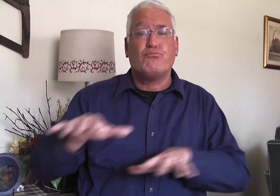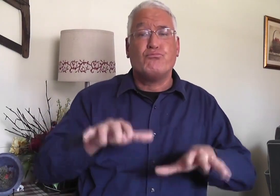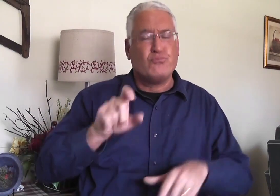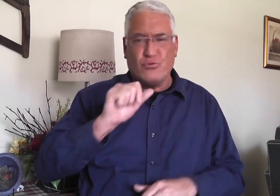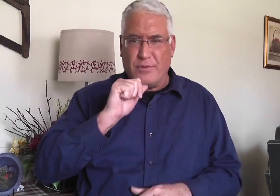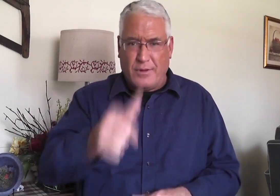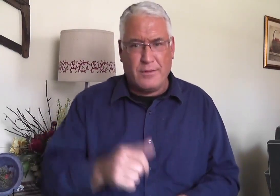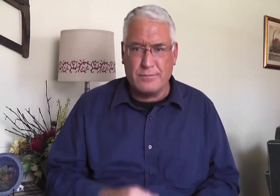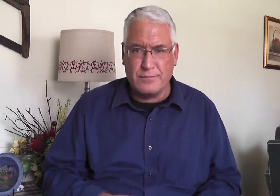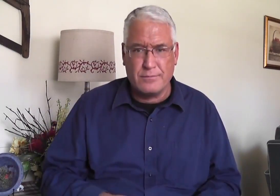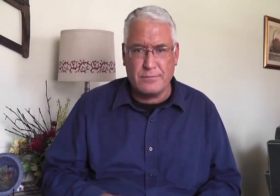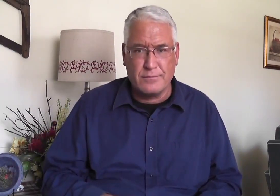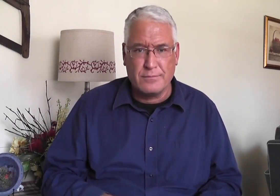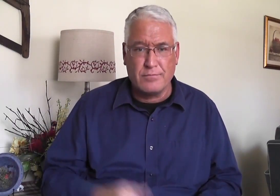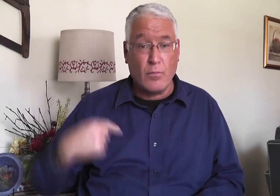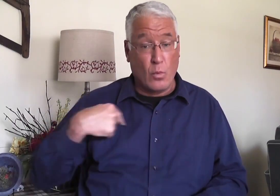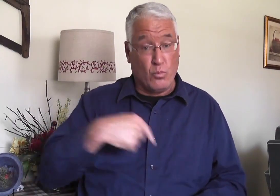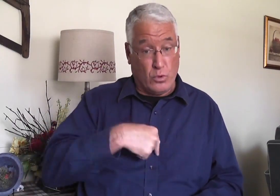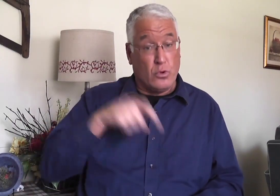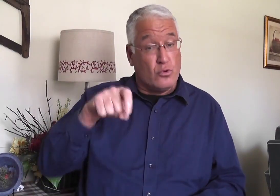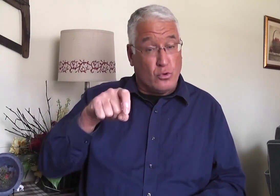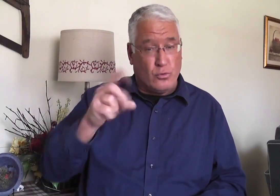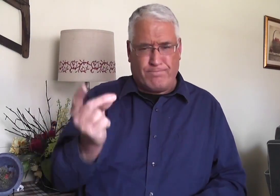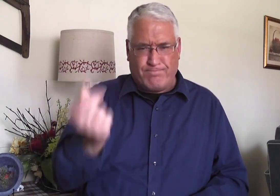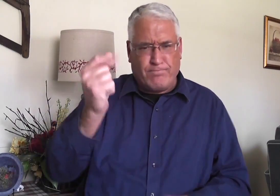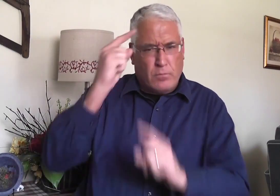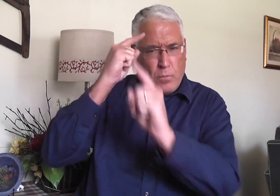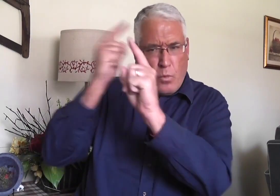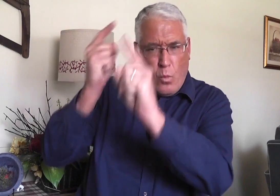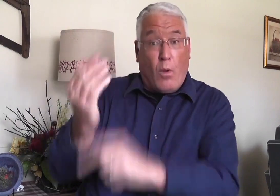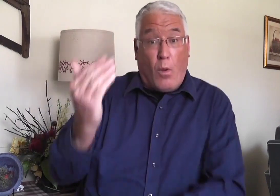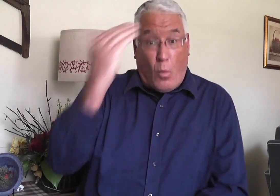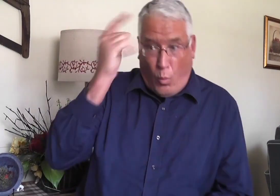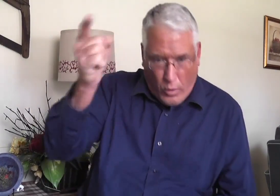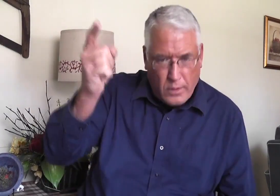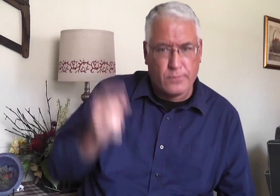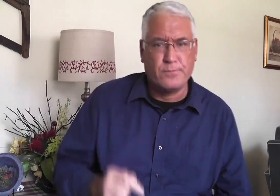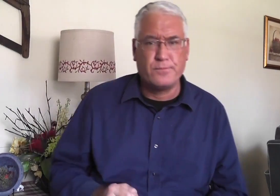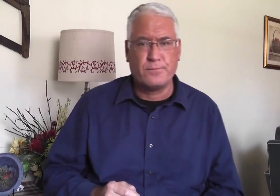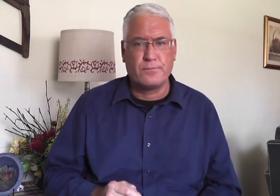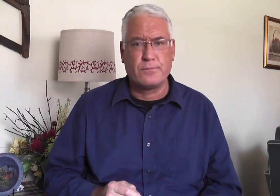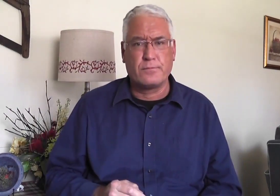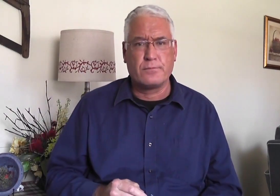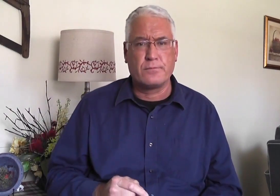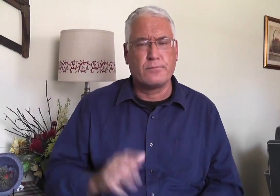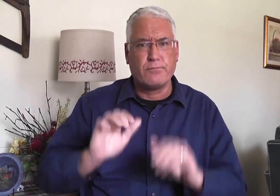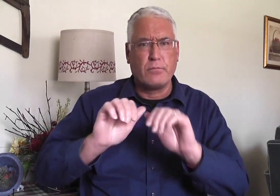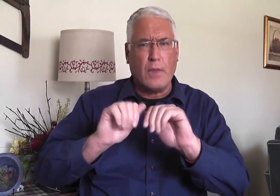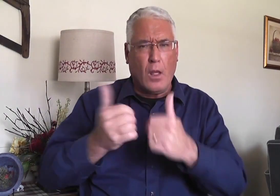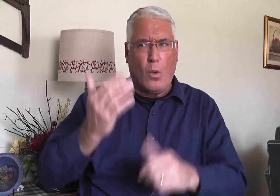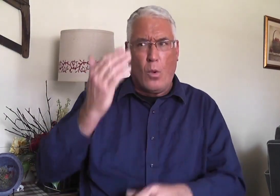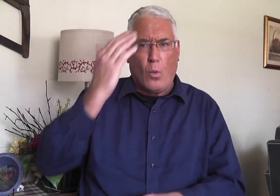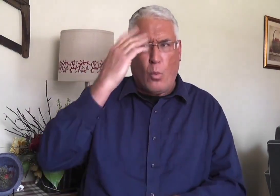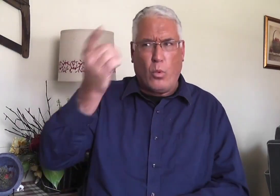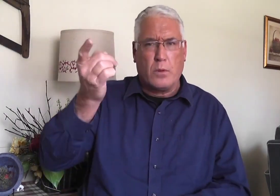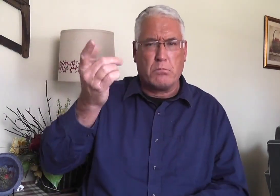gospel, we should not just be lackadaisical about it. No, we need to know, to know, have the